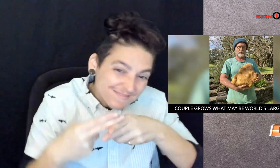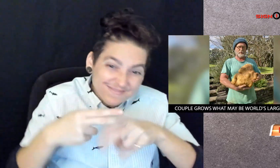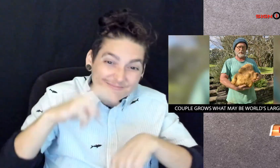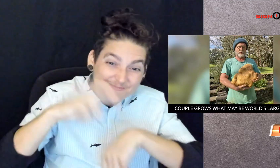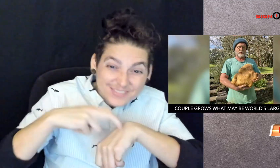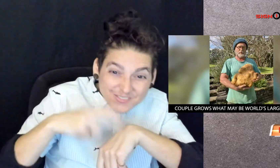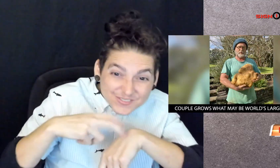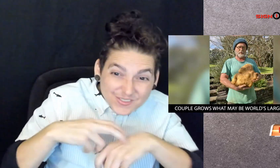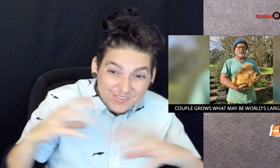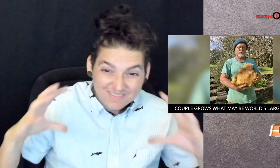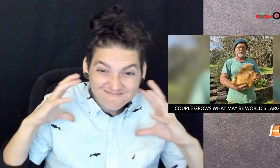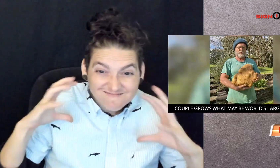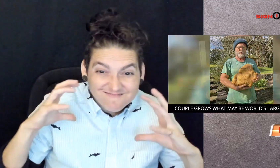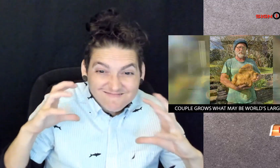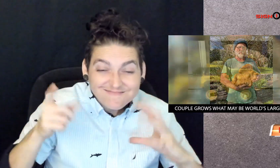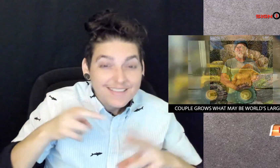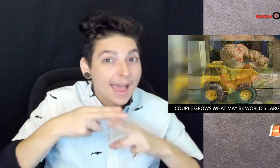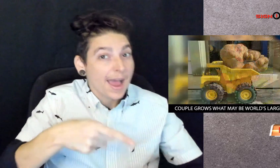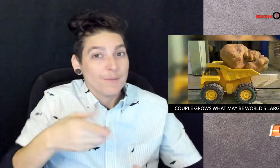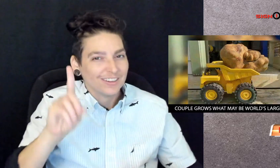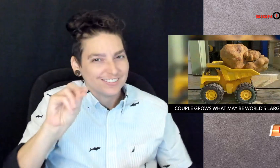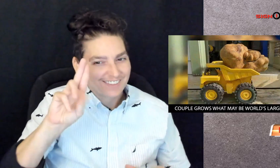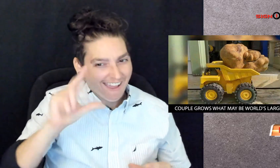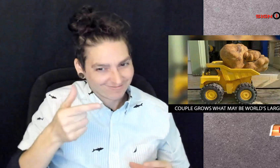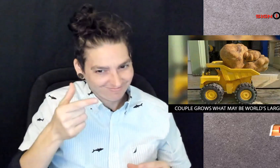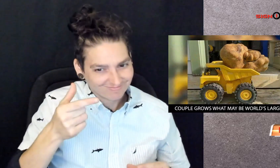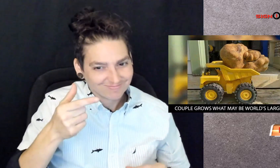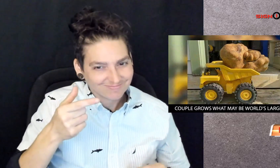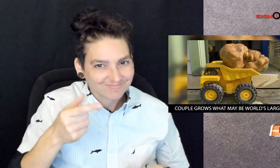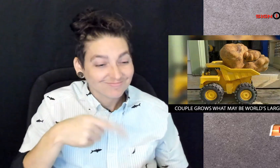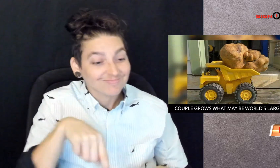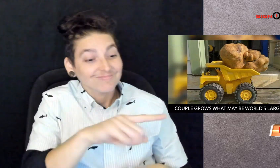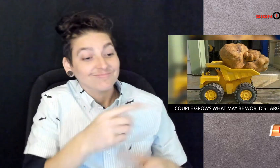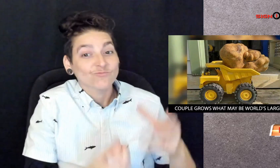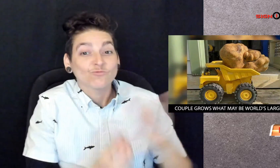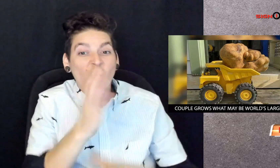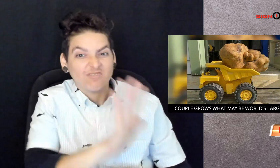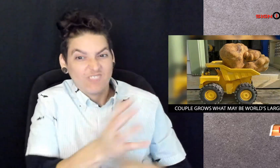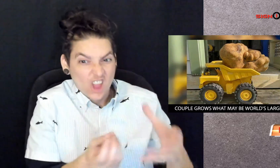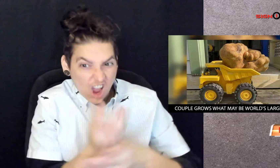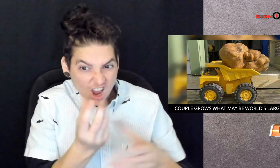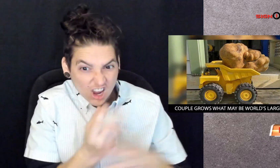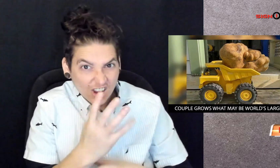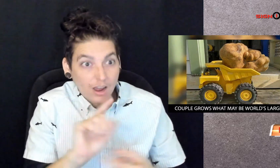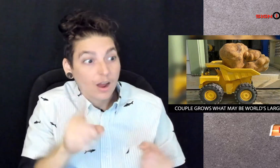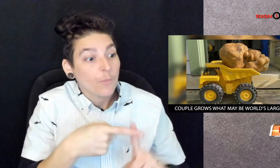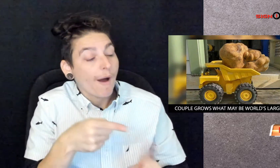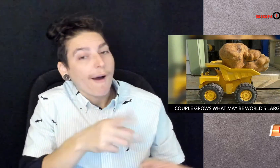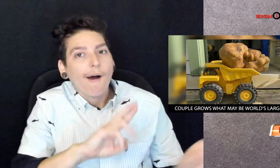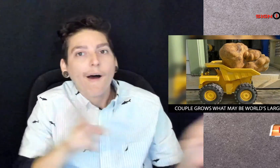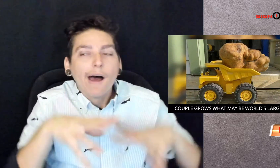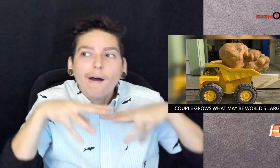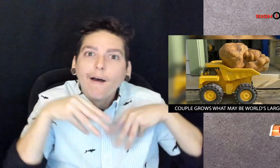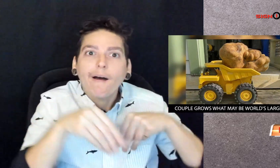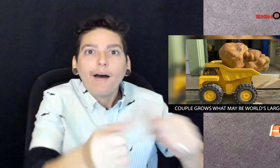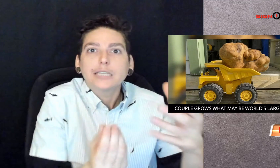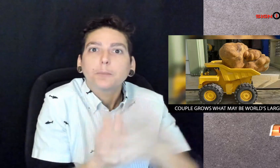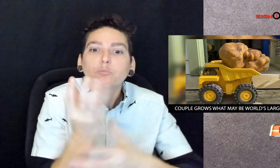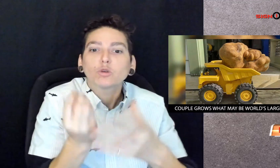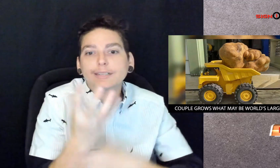They found the gigantic 17-pound potato, which they named Doug, growing in their garden when they were